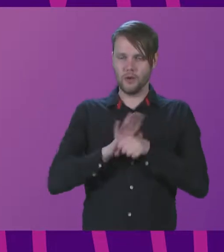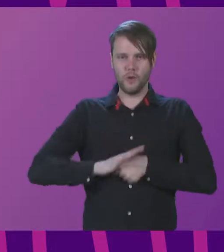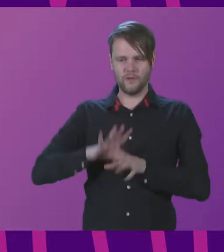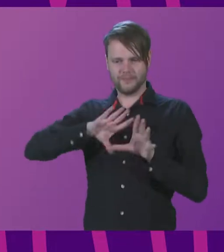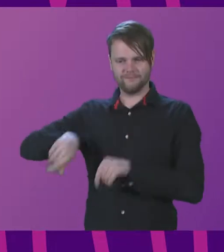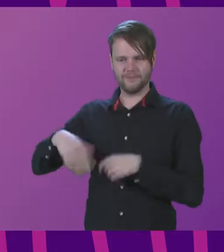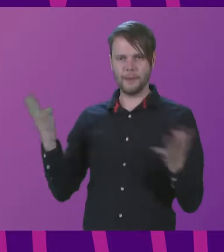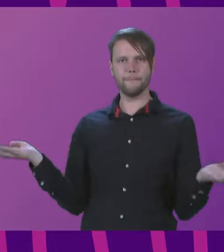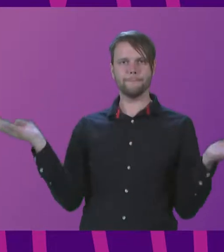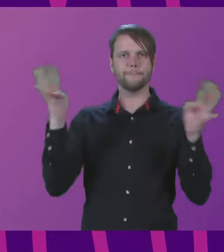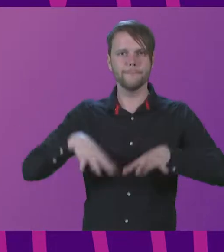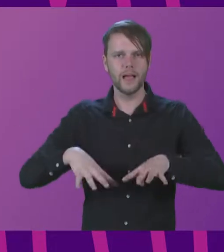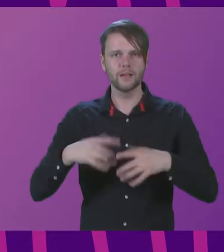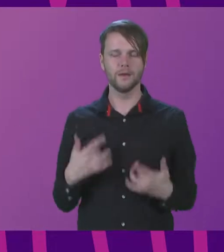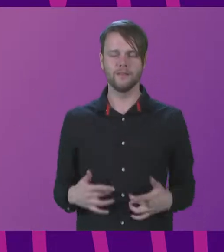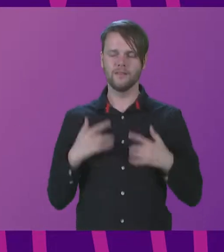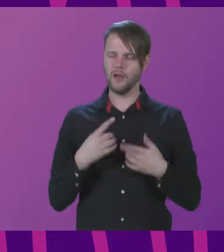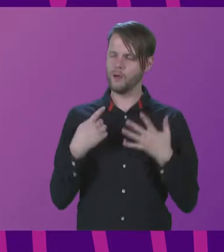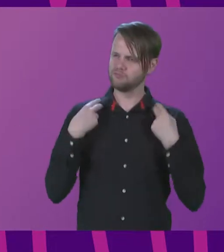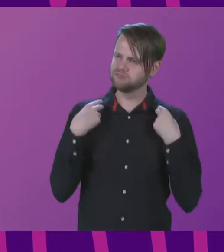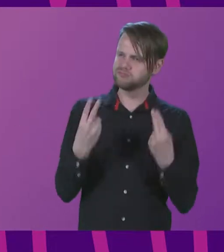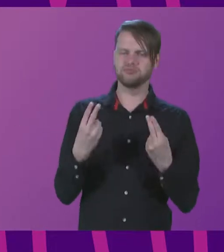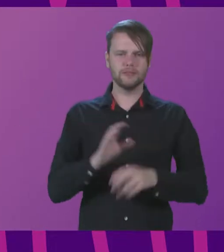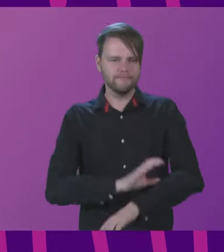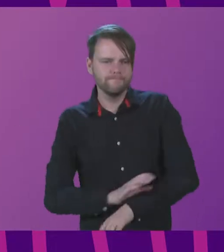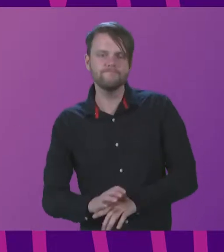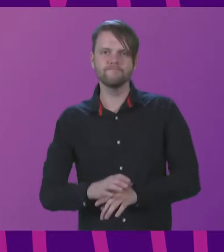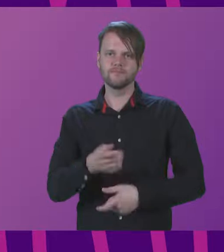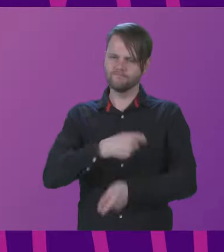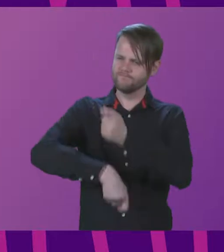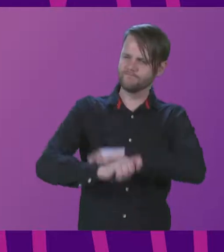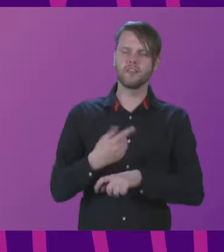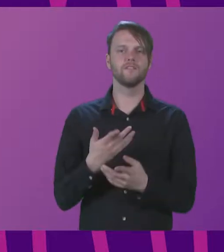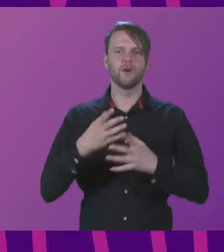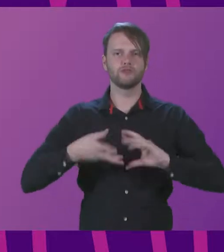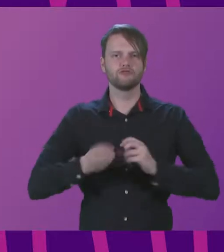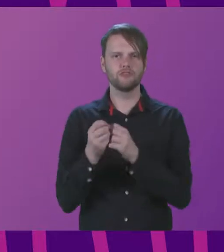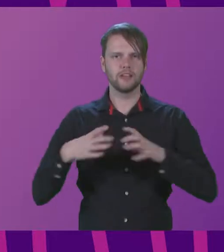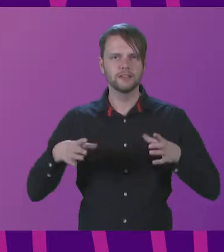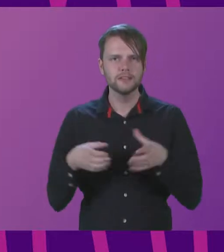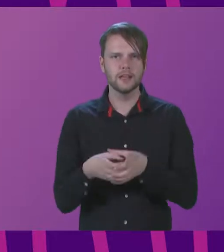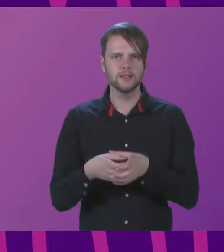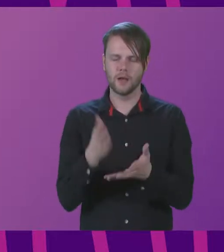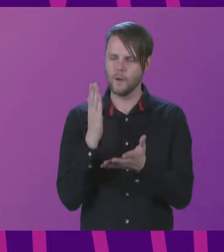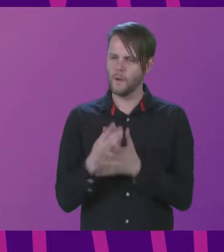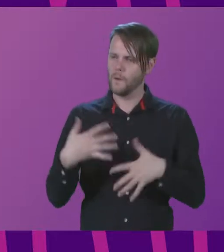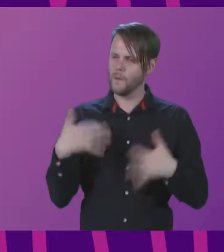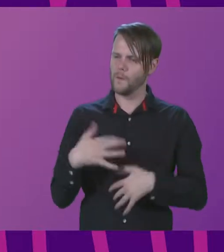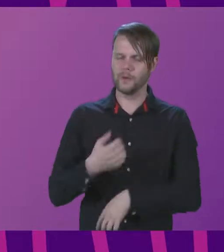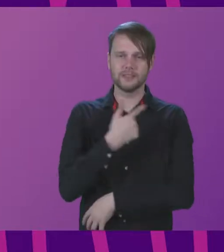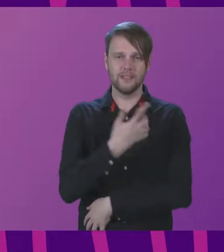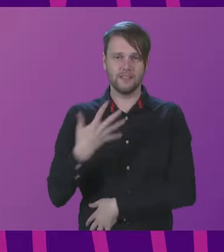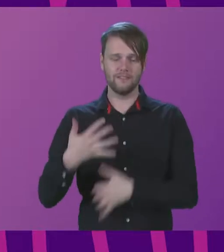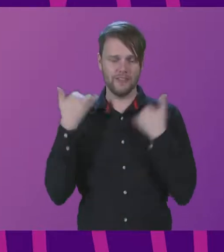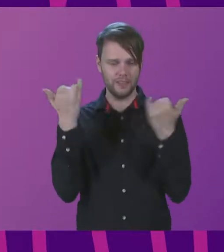in a way which demonstrates the incredible resilience and ingenuity of our creative sectors. What an impressive 75th anniversary